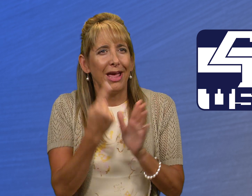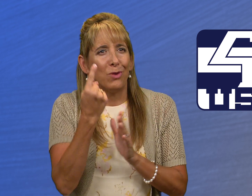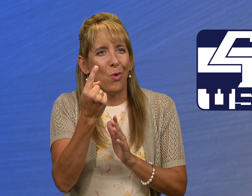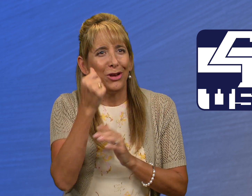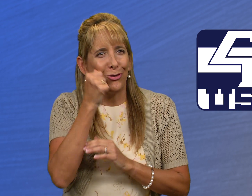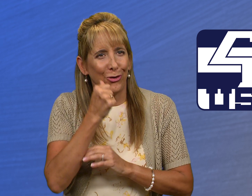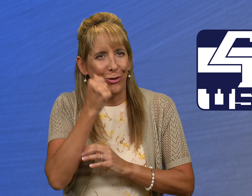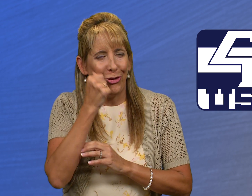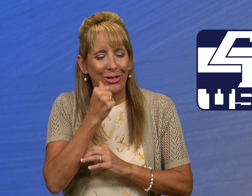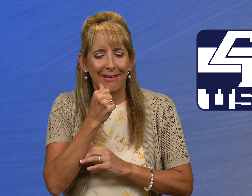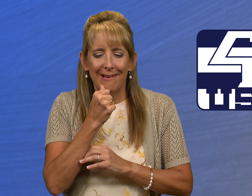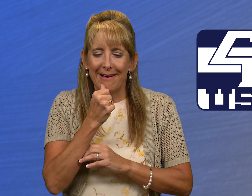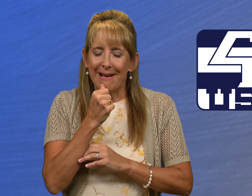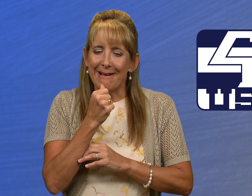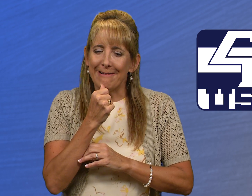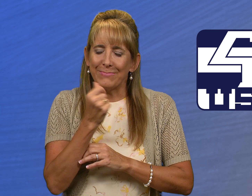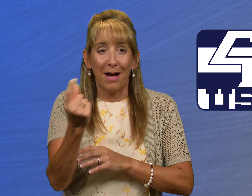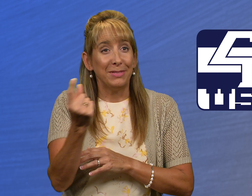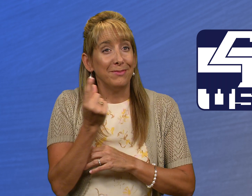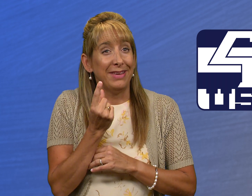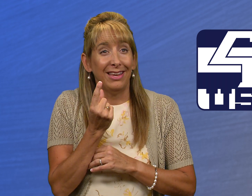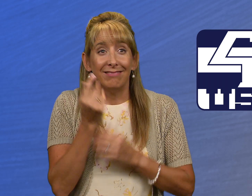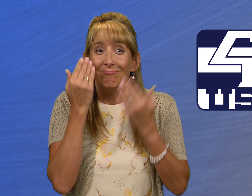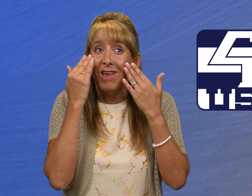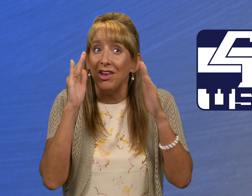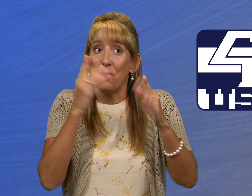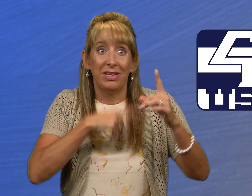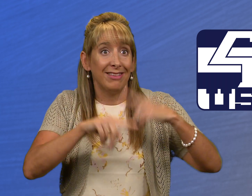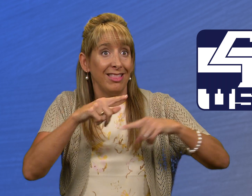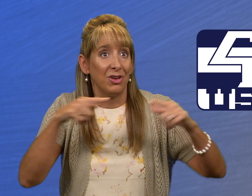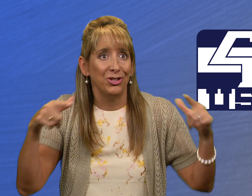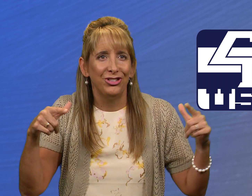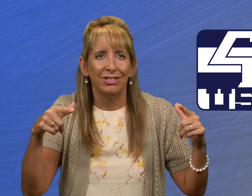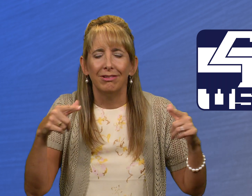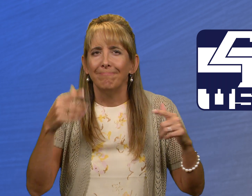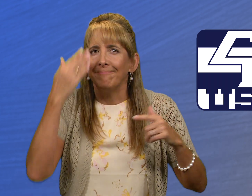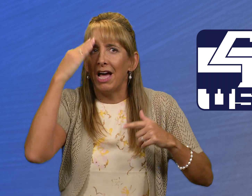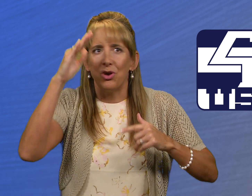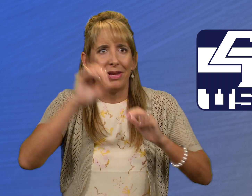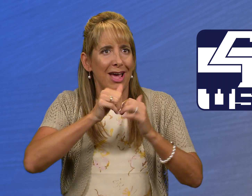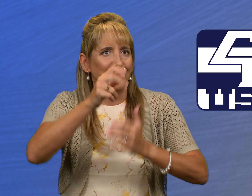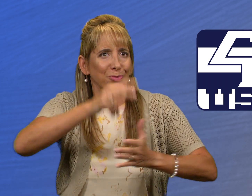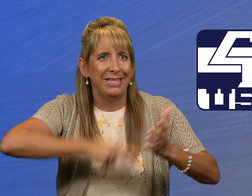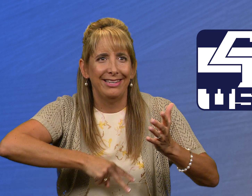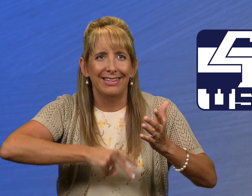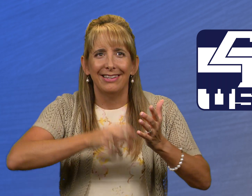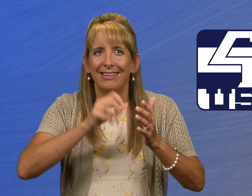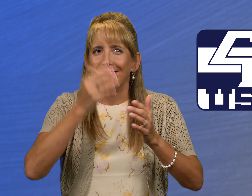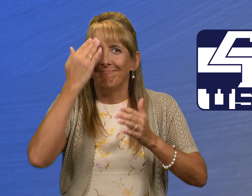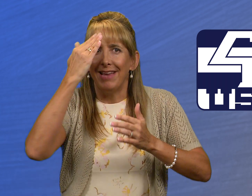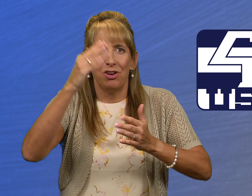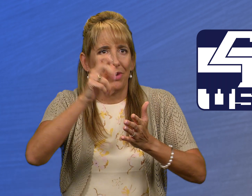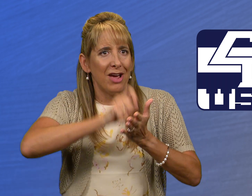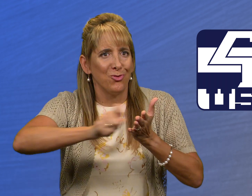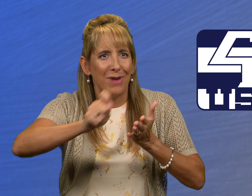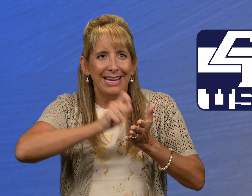I had one girl come to me not knowing sign language, not knowing how to read, not knowing how to write,